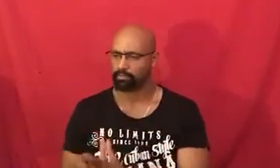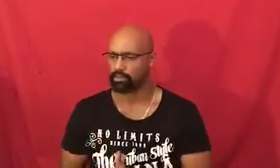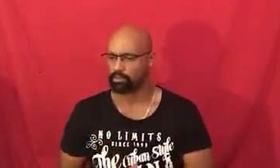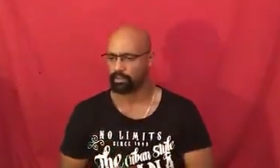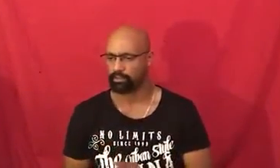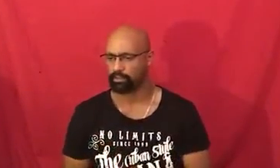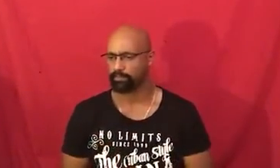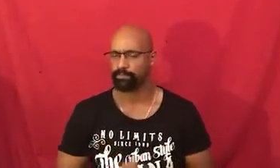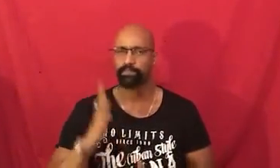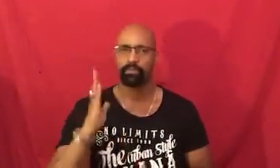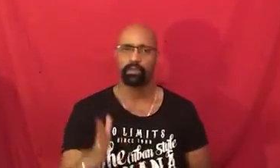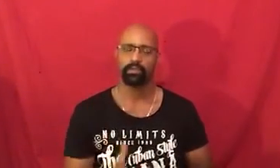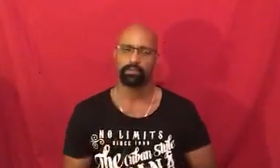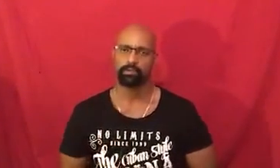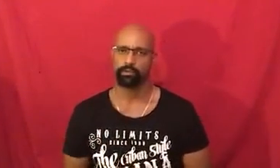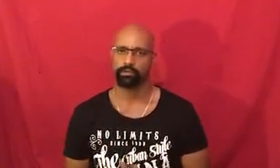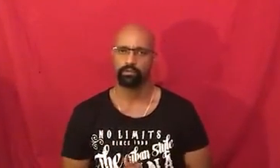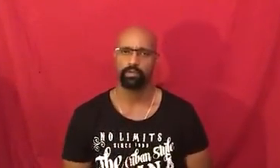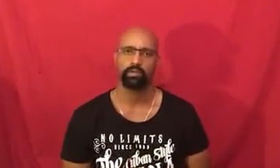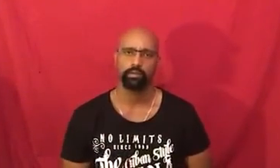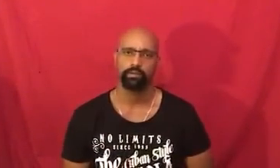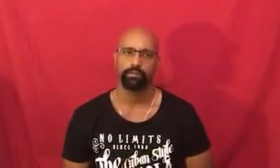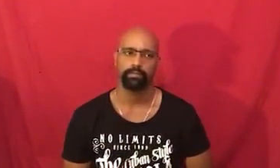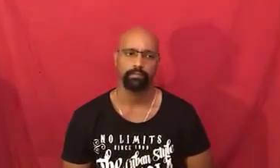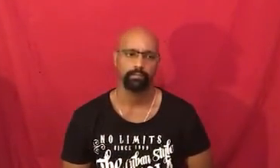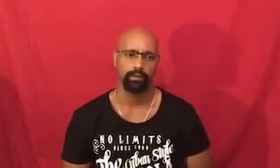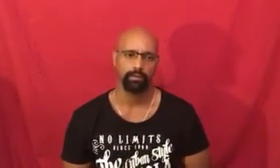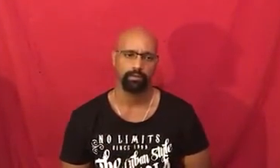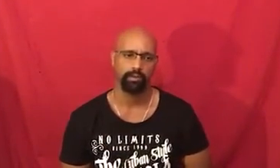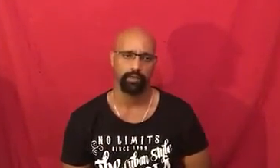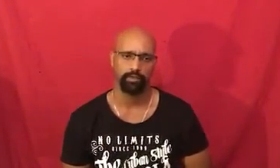of these things here's here's uh here's a chance